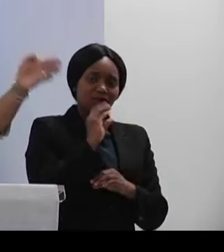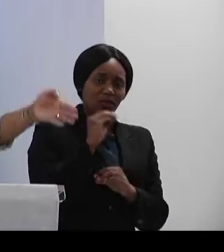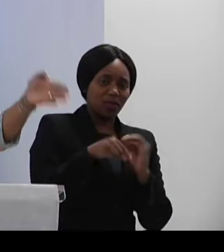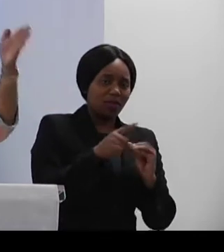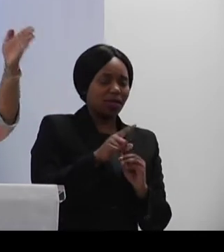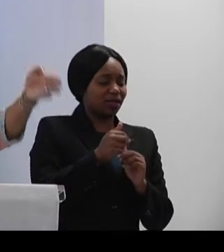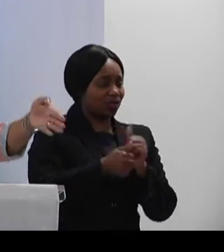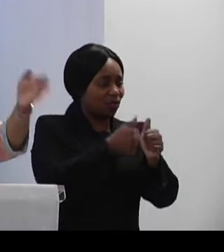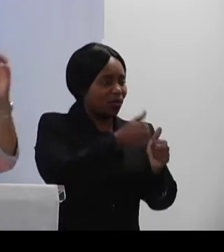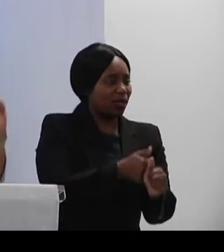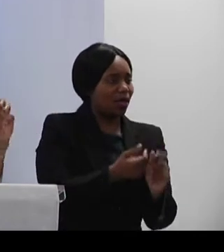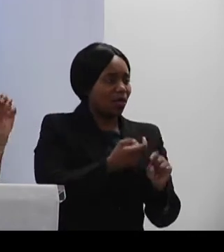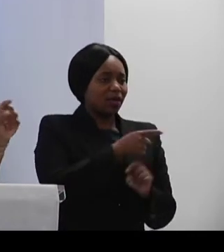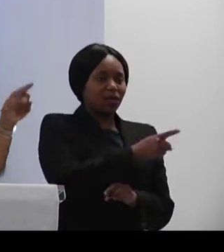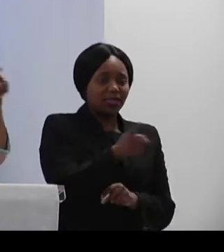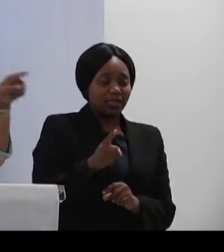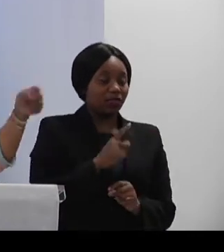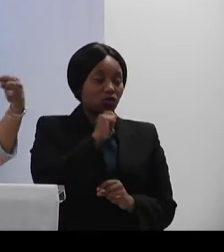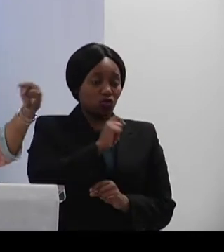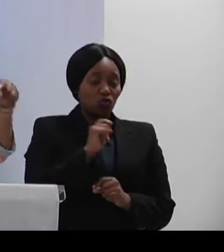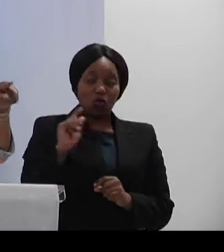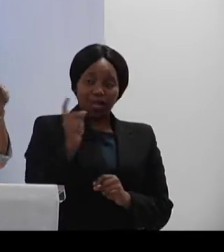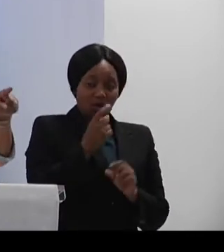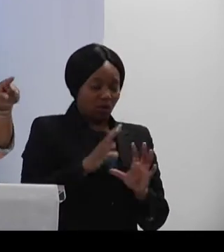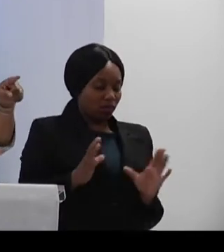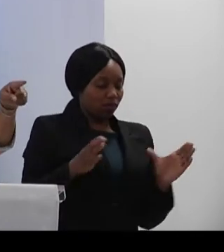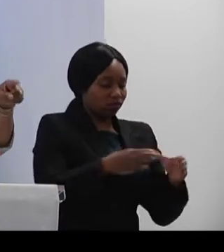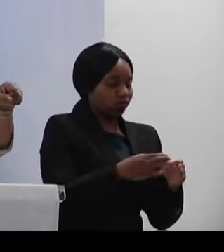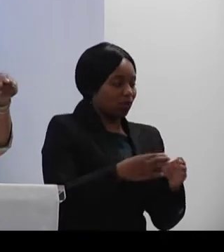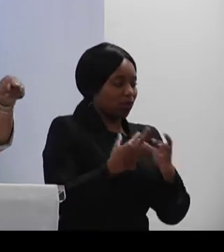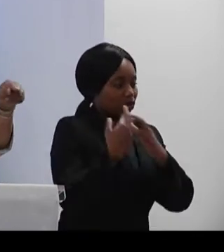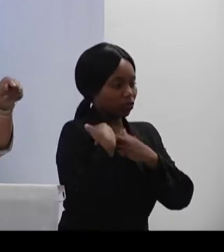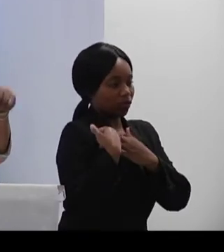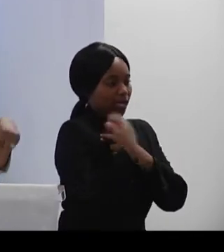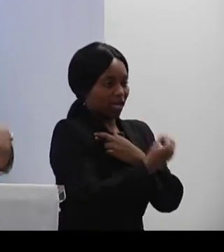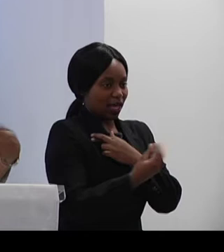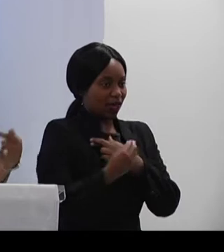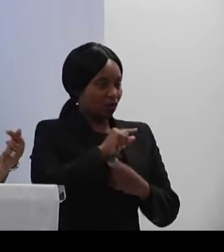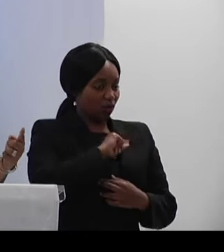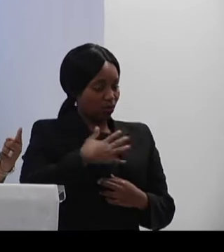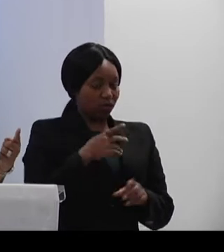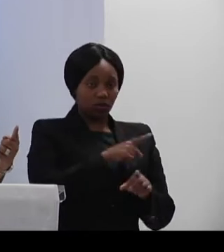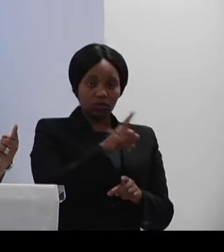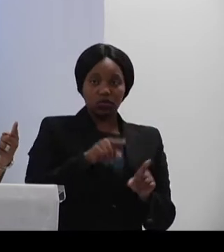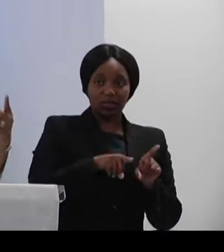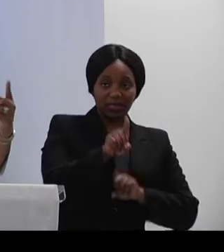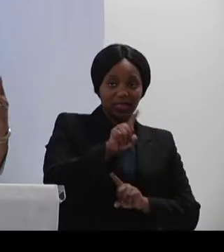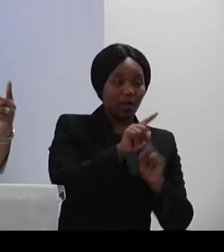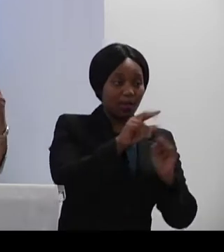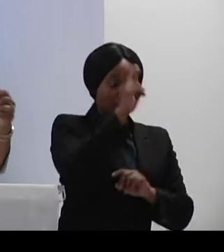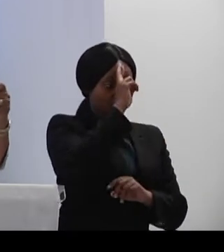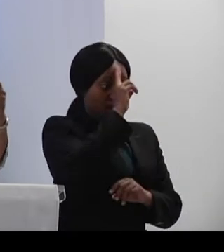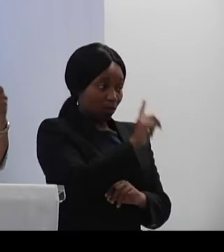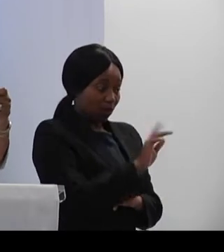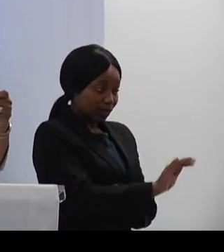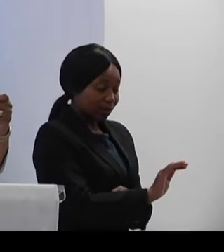terms of compliance by yourself. So all of us have the responsibility for you to succeed, but you must remember, you